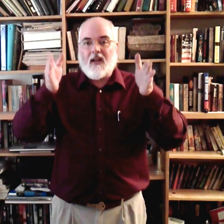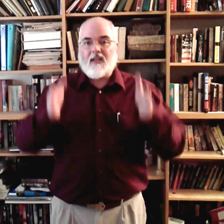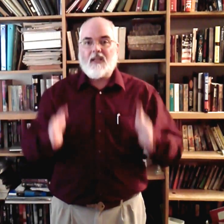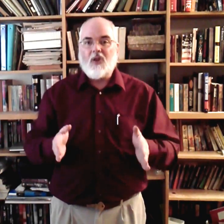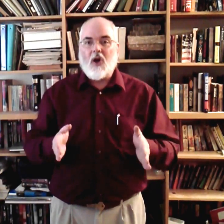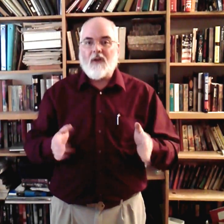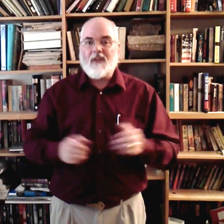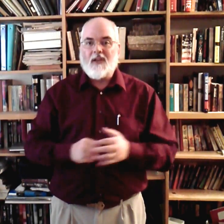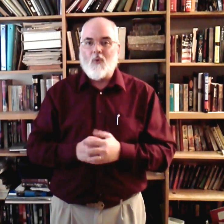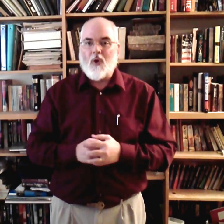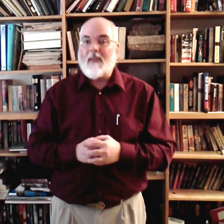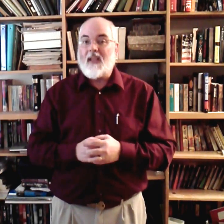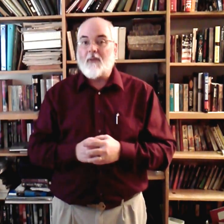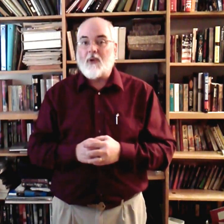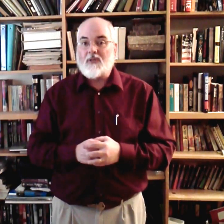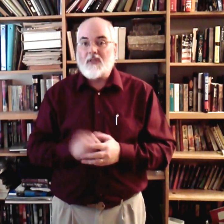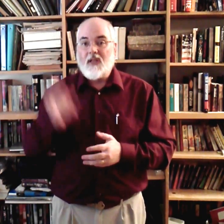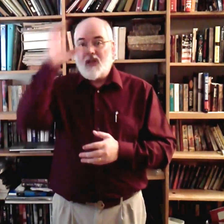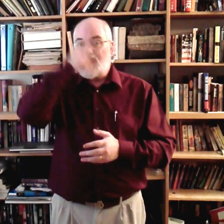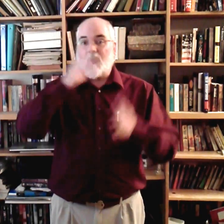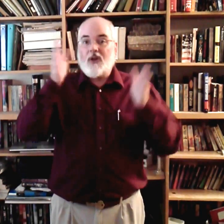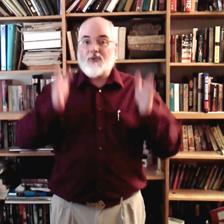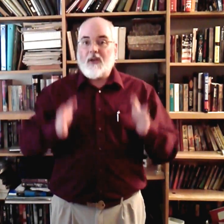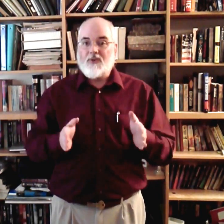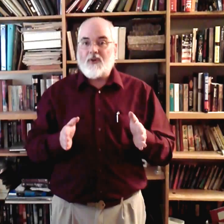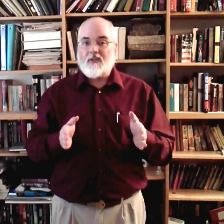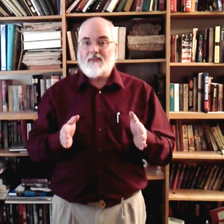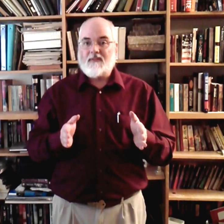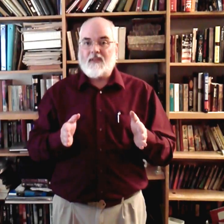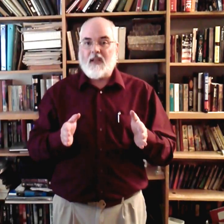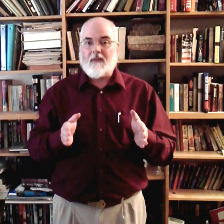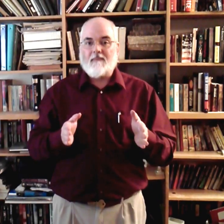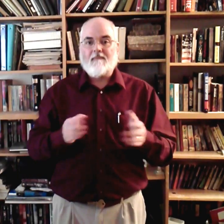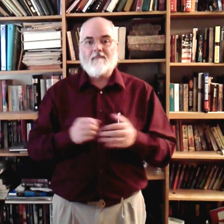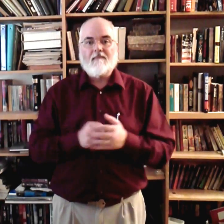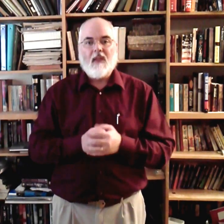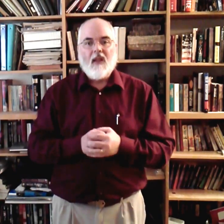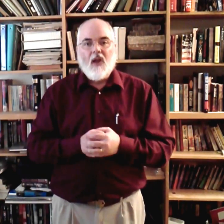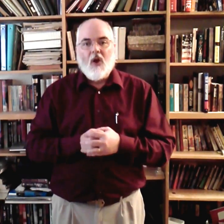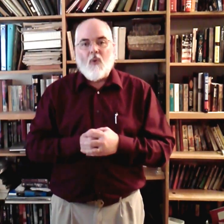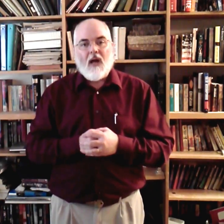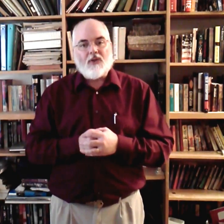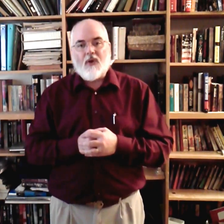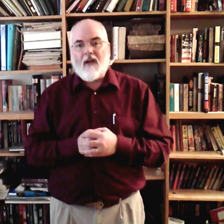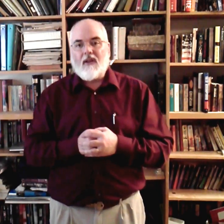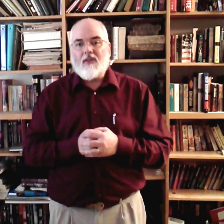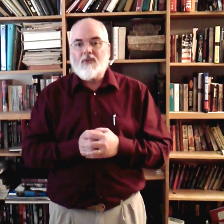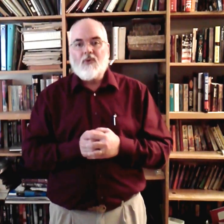er at the end of a word making it a person. So, a stranger. Get it? While traveling through this